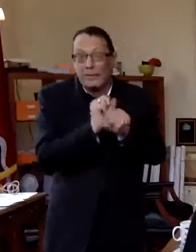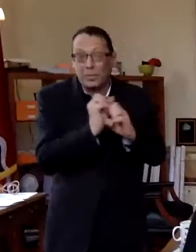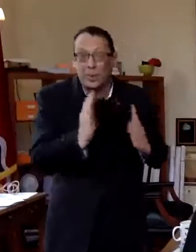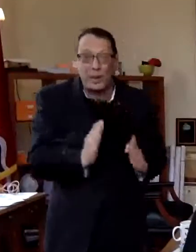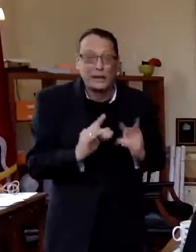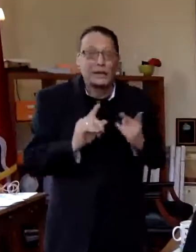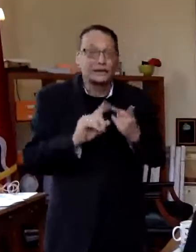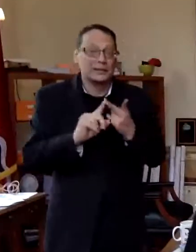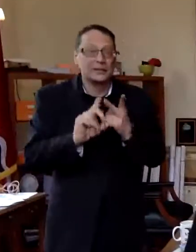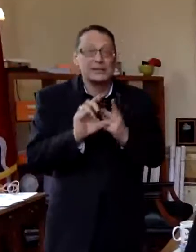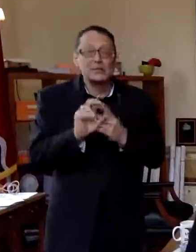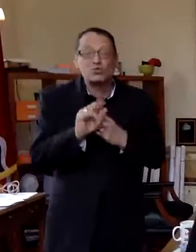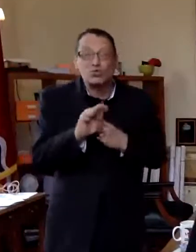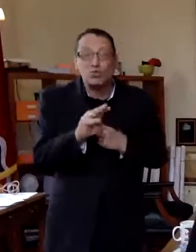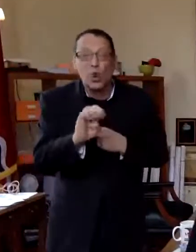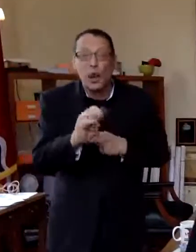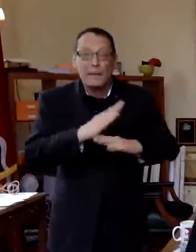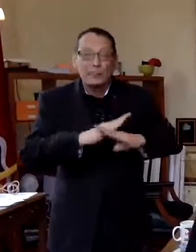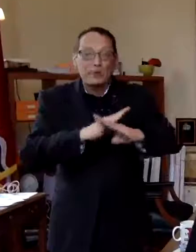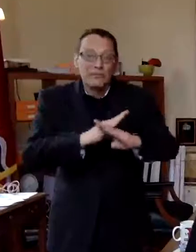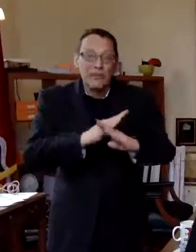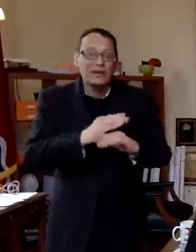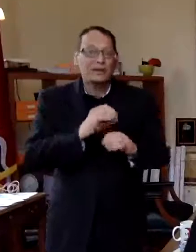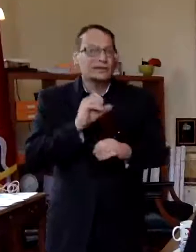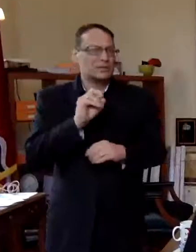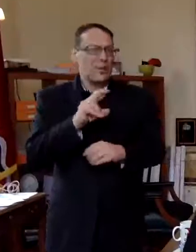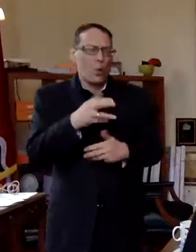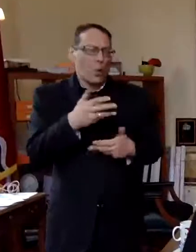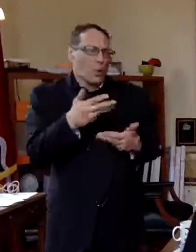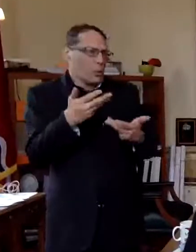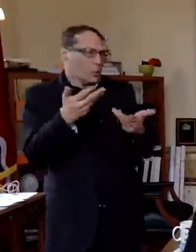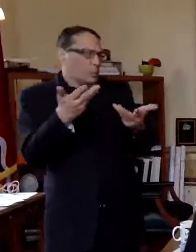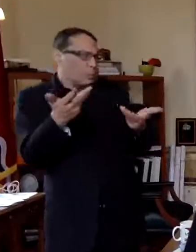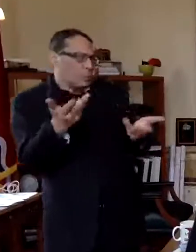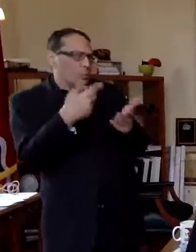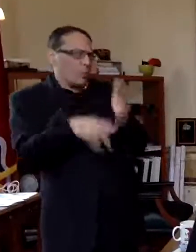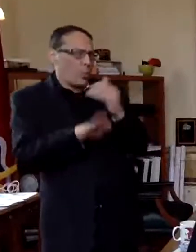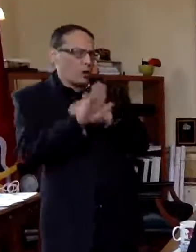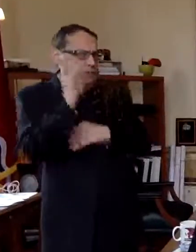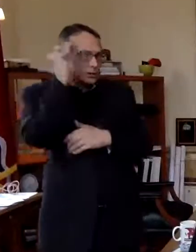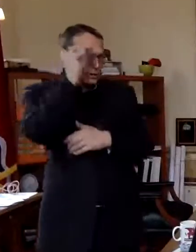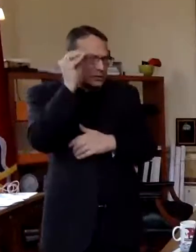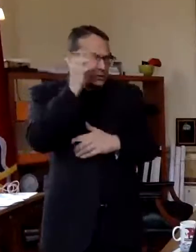are there or is everything on the table well